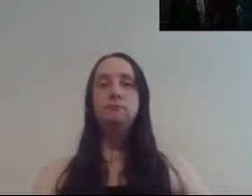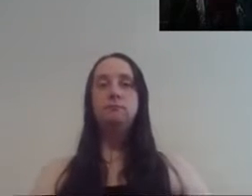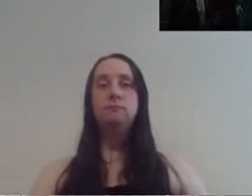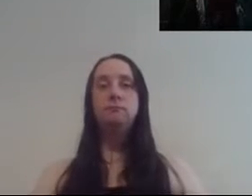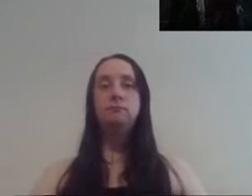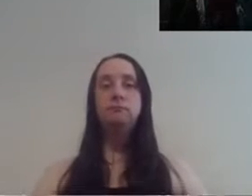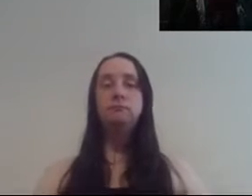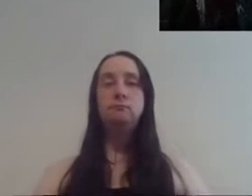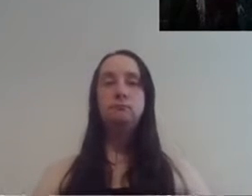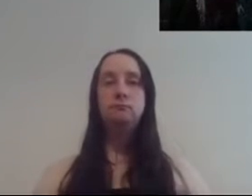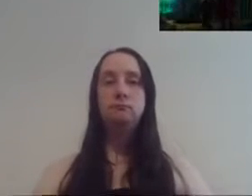to save your tavern